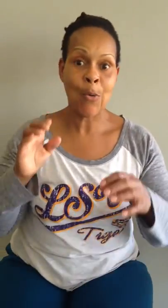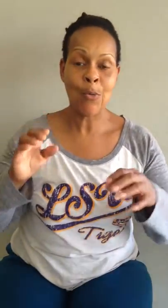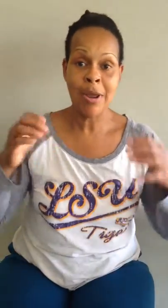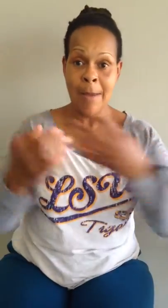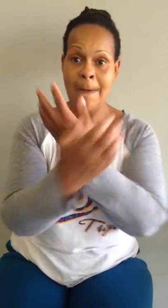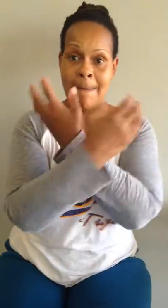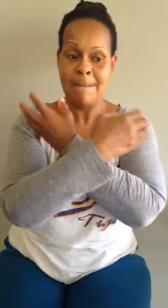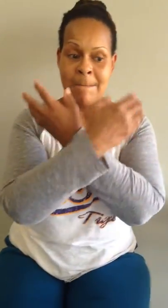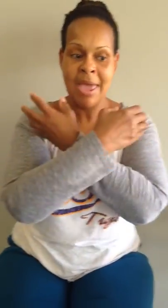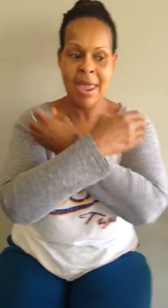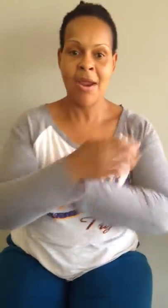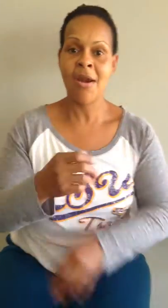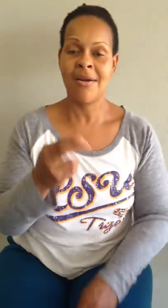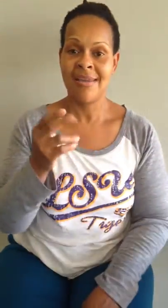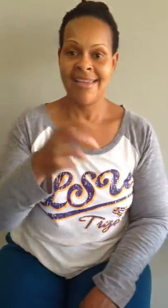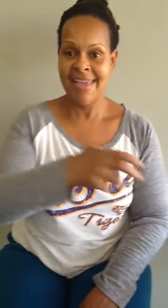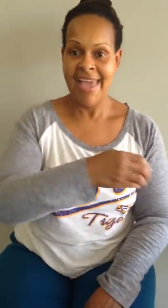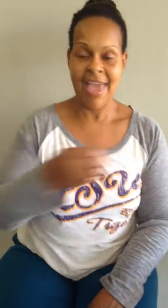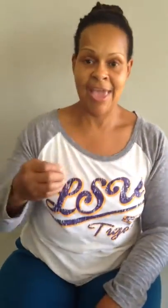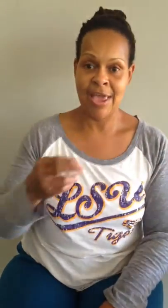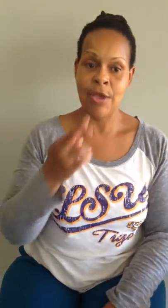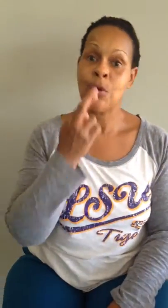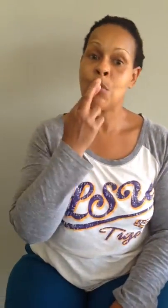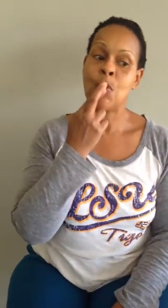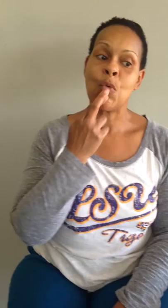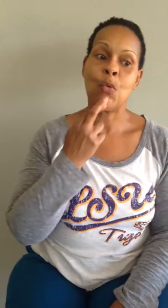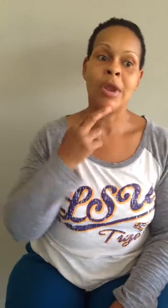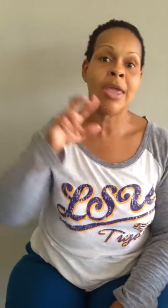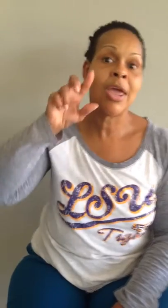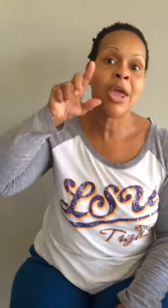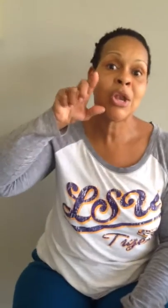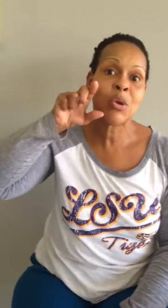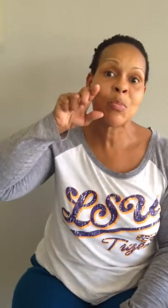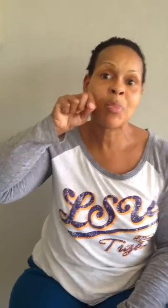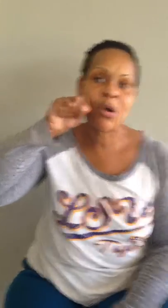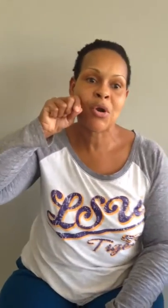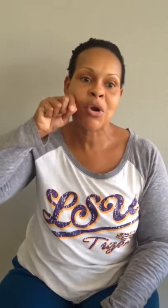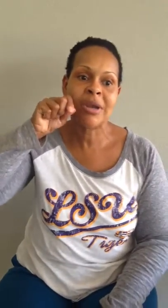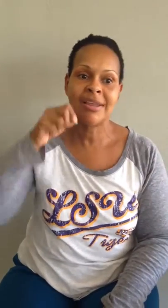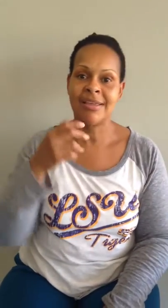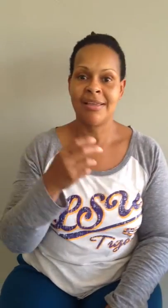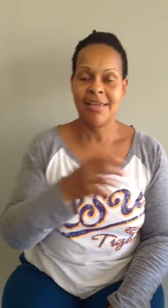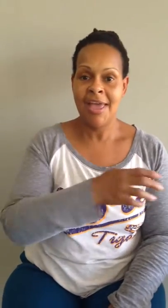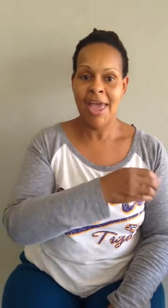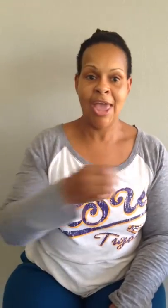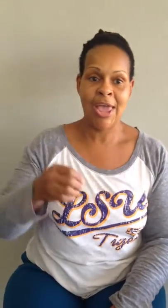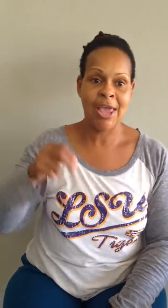bear, a red bird, a